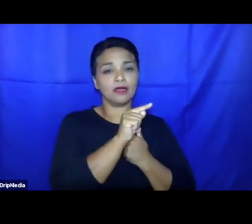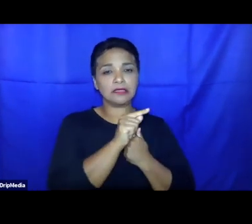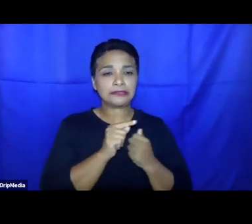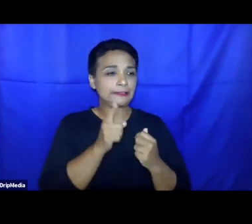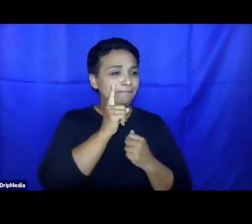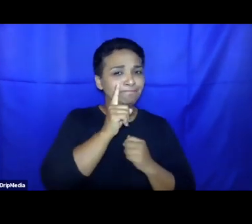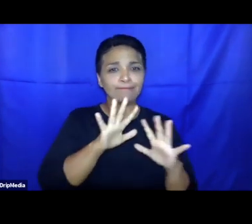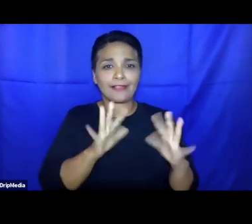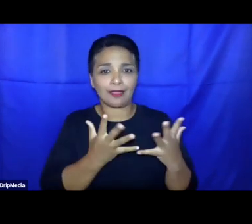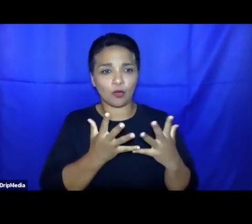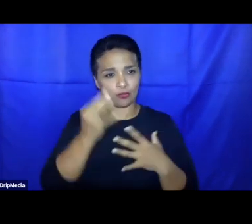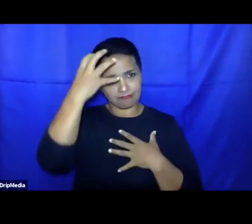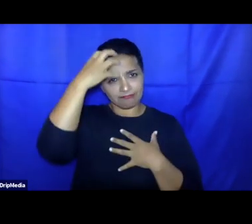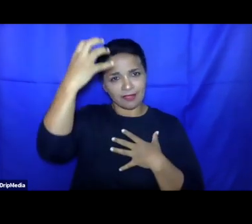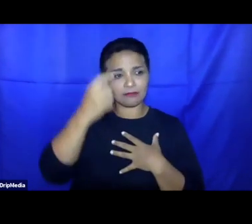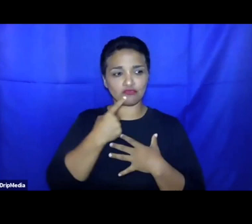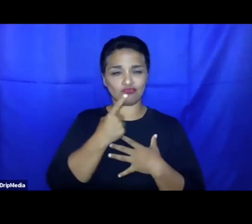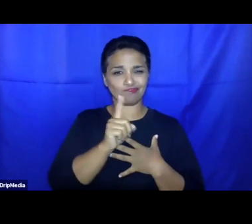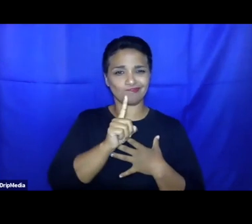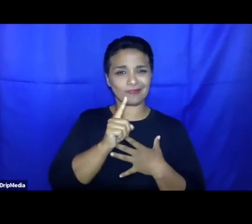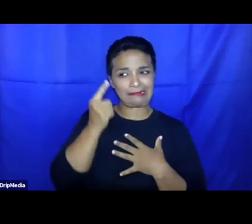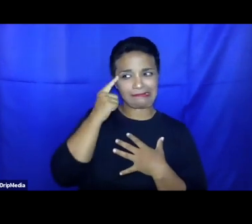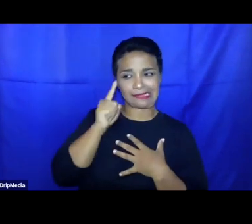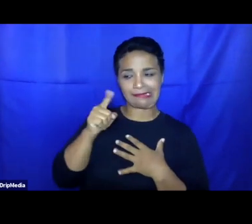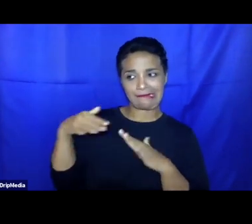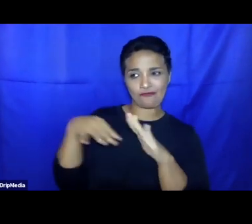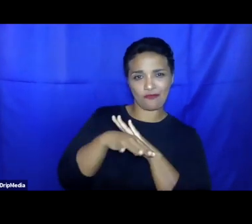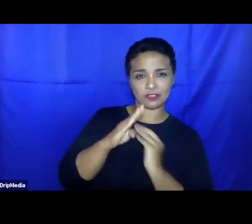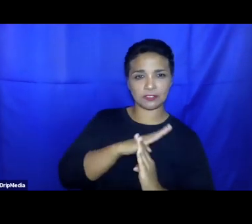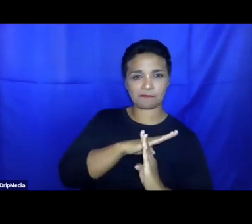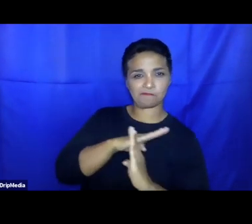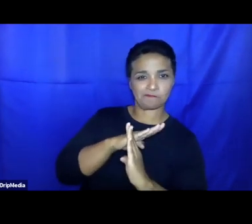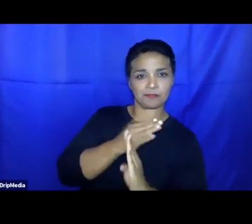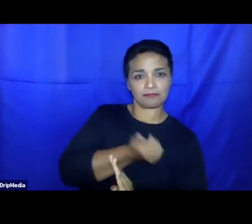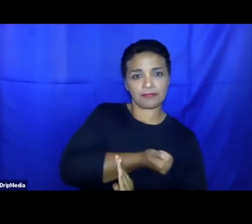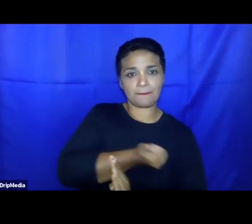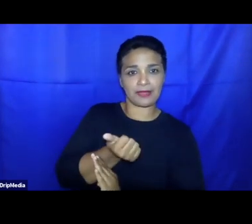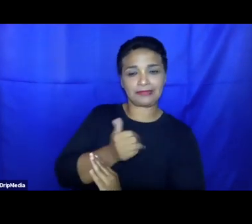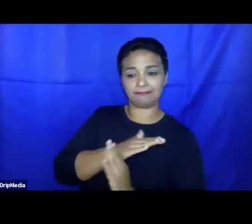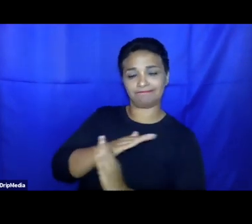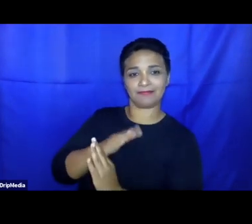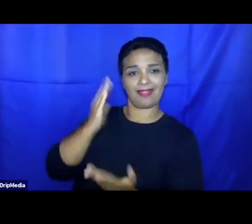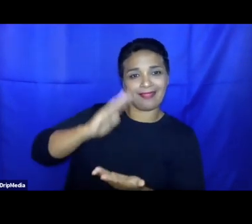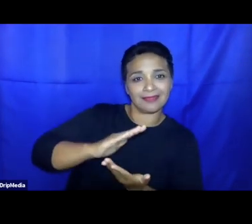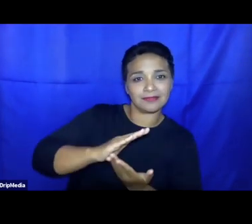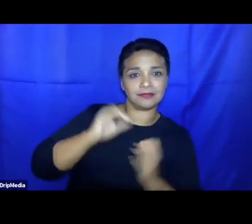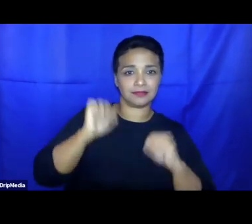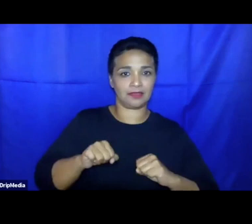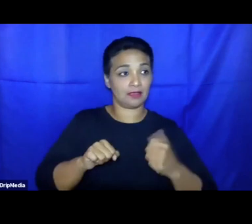to refuse to deflect to, you know, diminish refugee protection in Canada through various